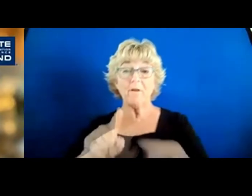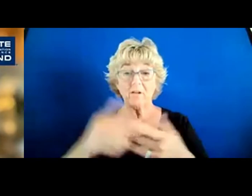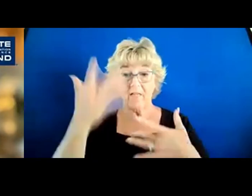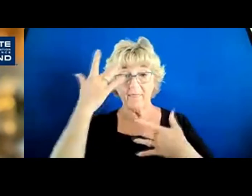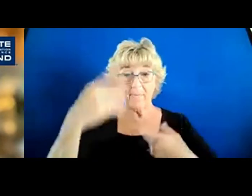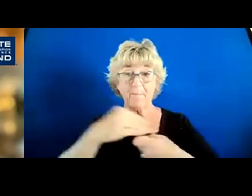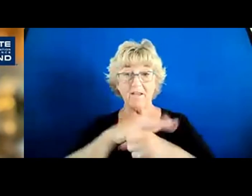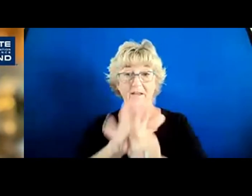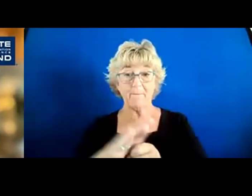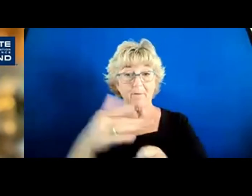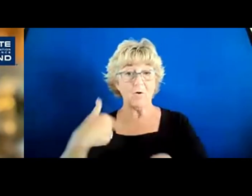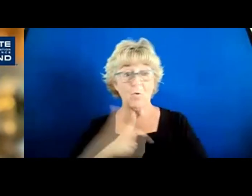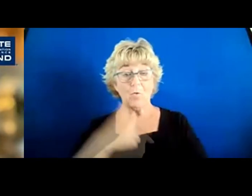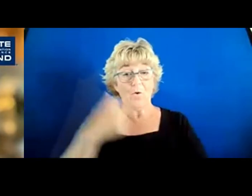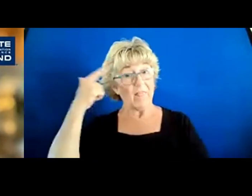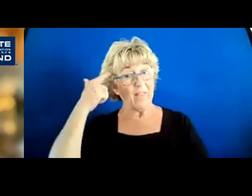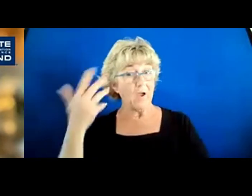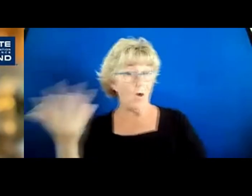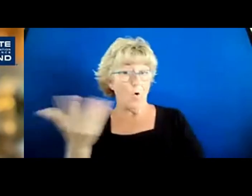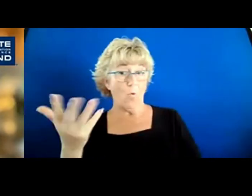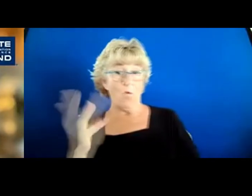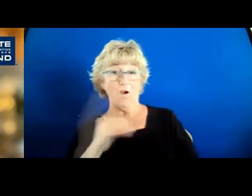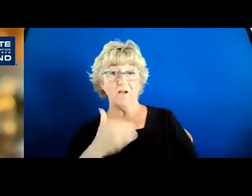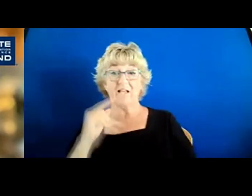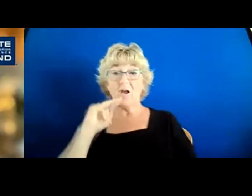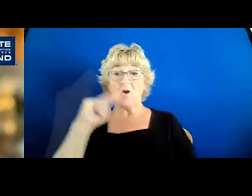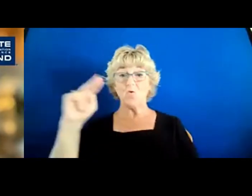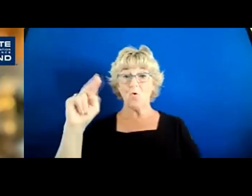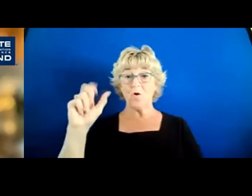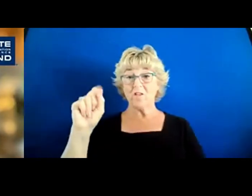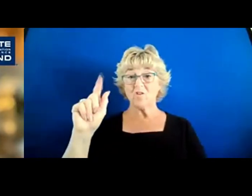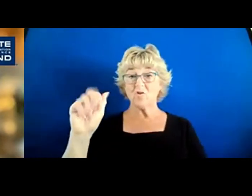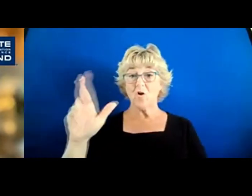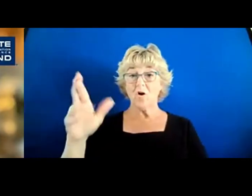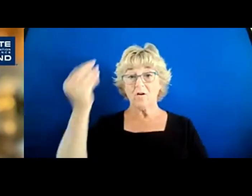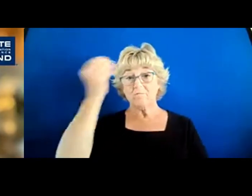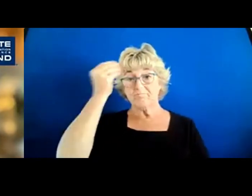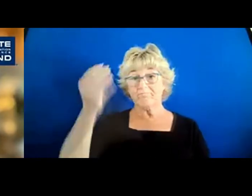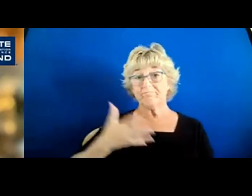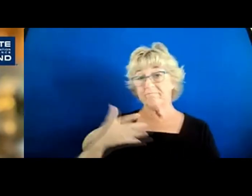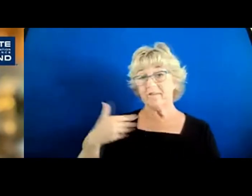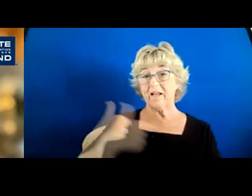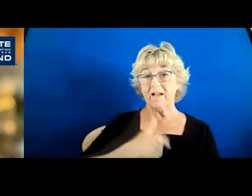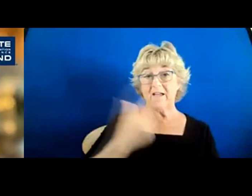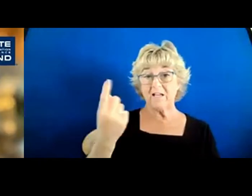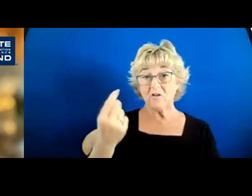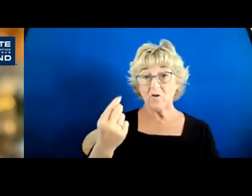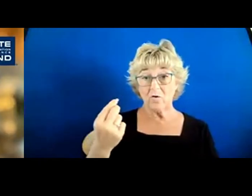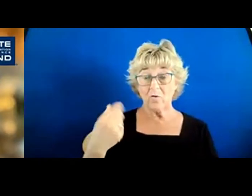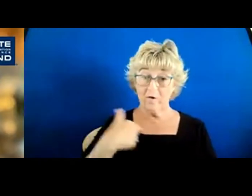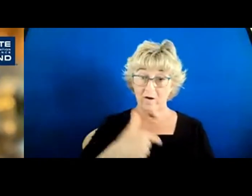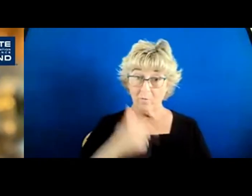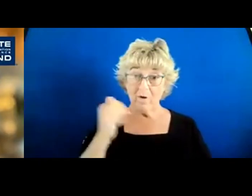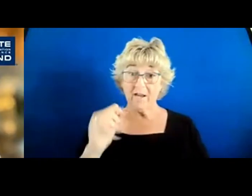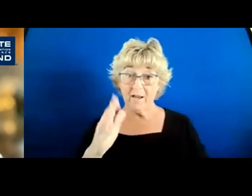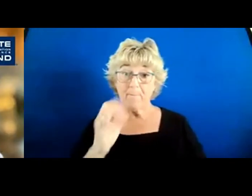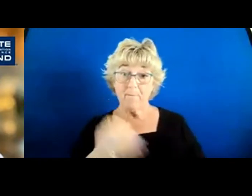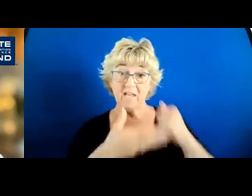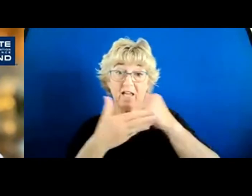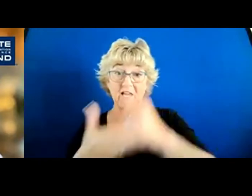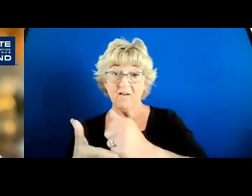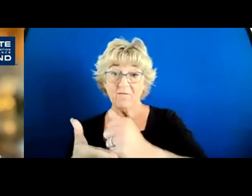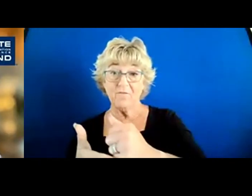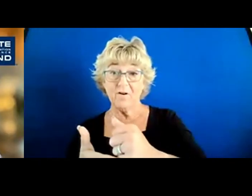we thought, what does our North Star tell us to do? And as long as we had the ability to be helpful without,